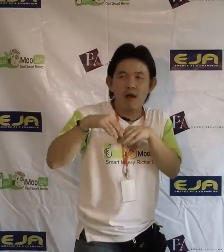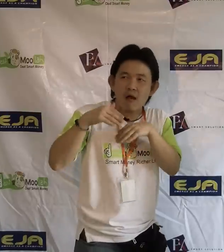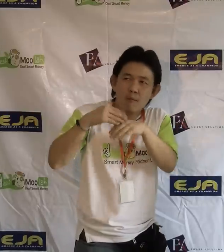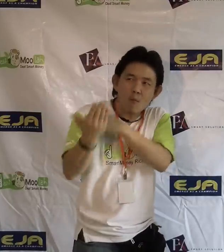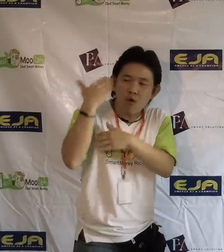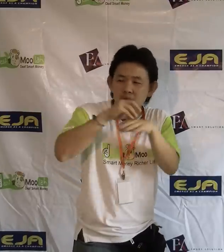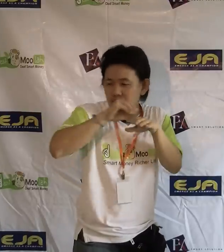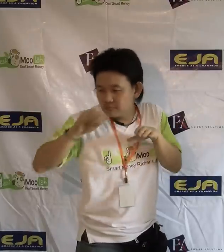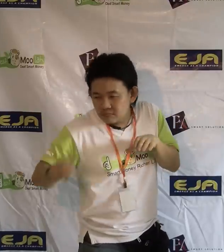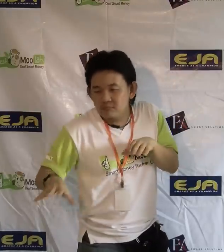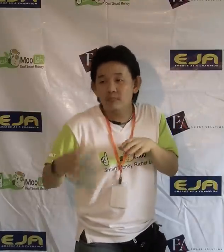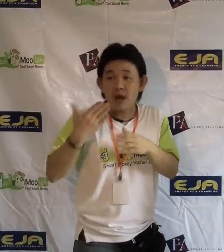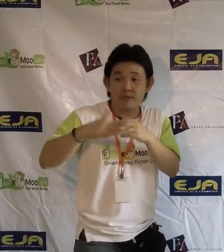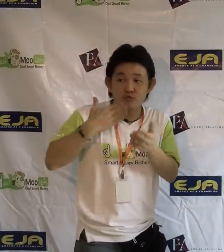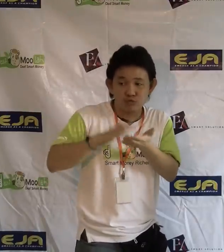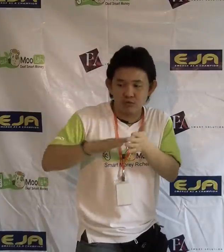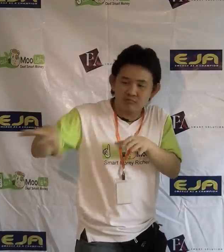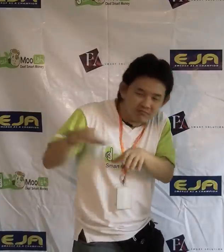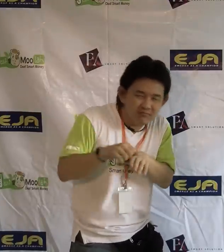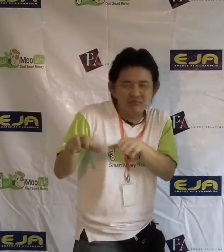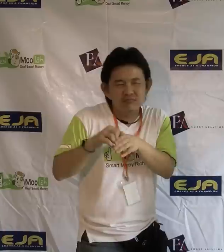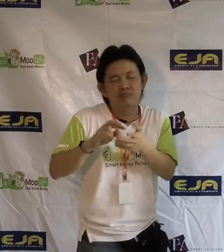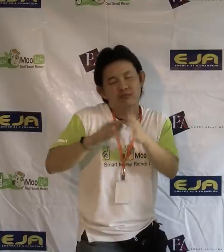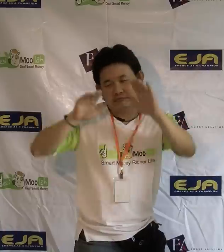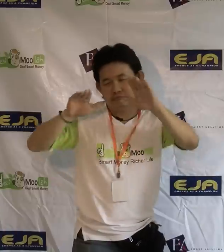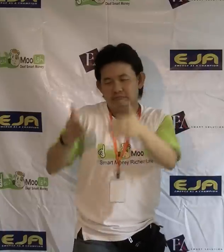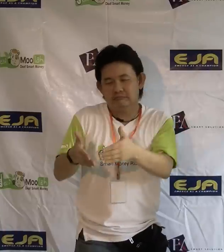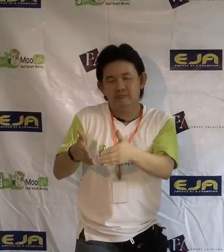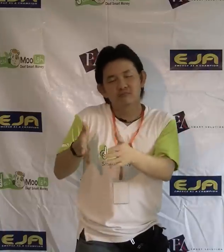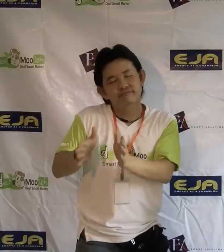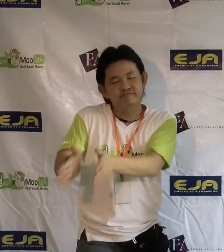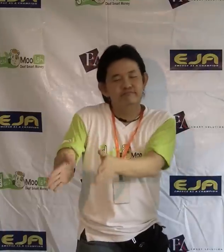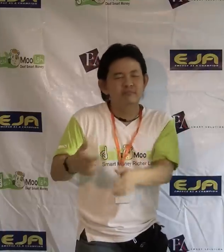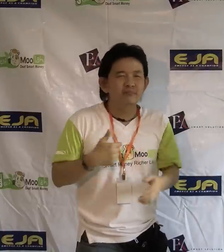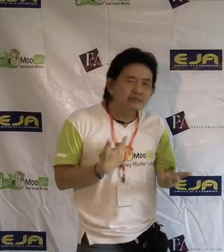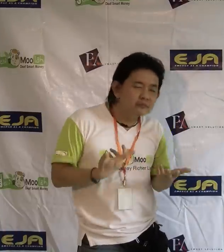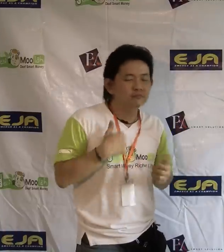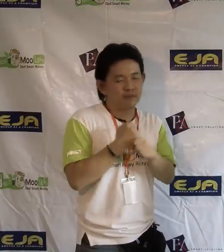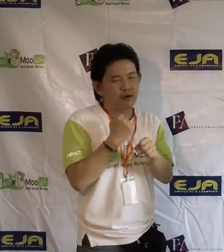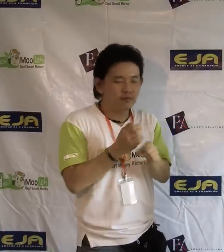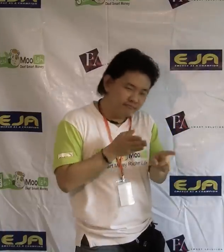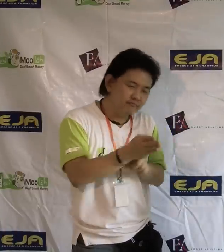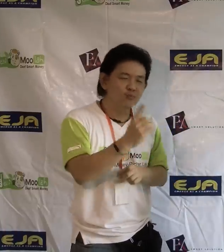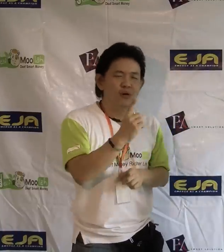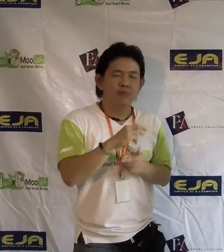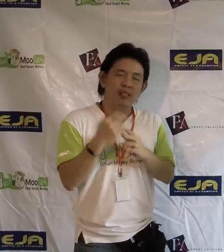My wife needs to be responsible for my children instead of sending them elsewhere. So my wife now